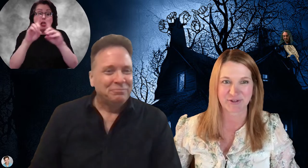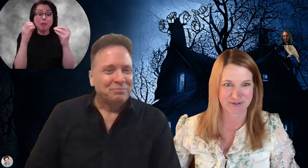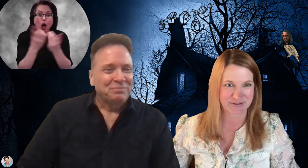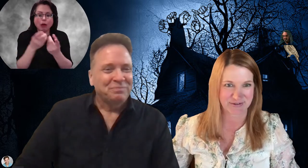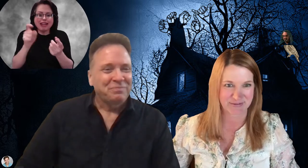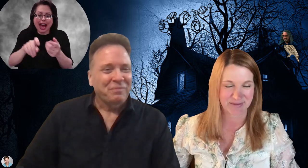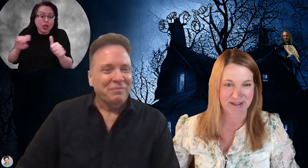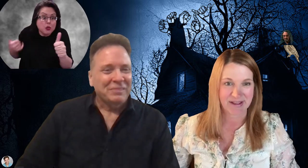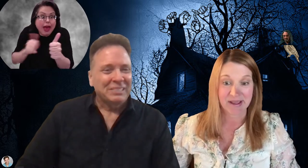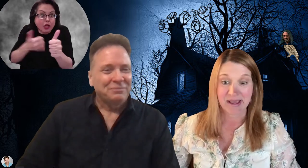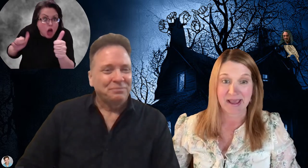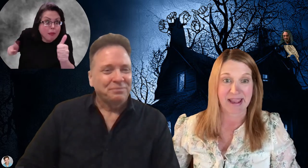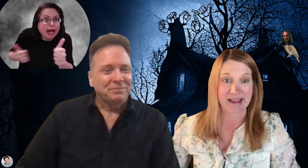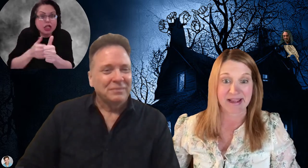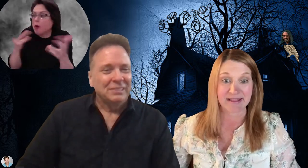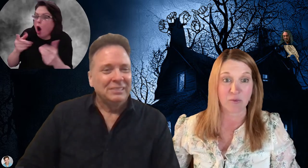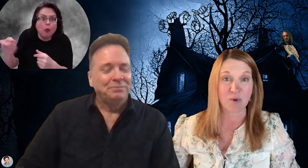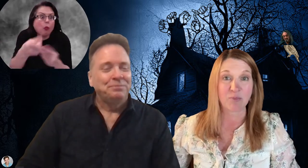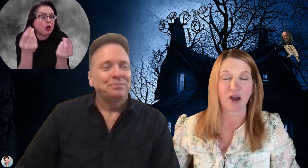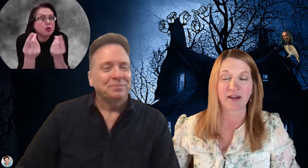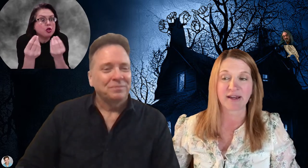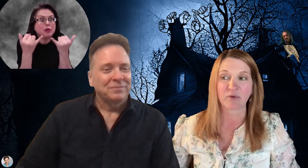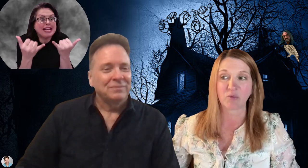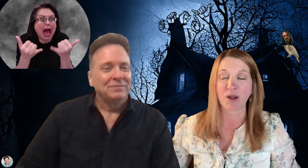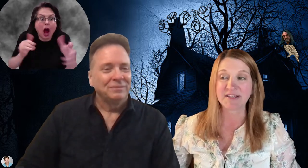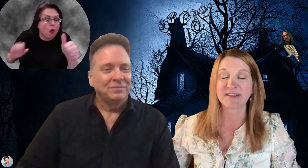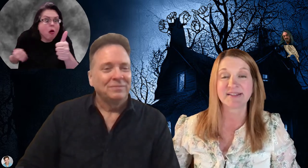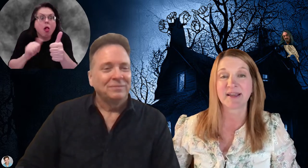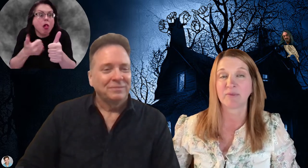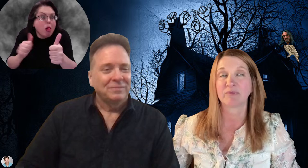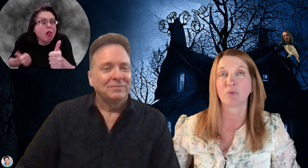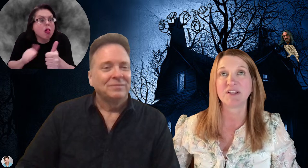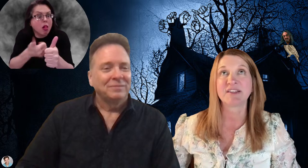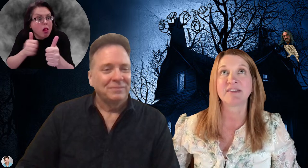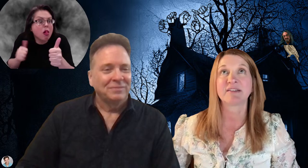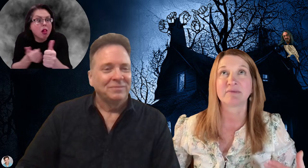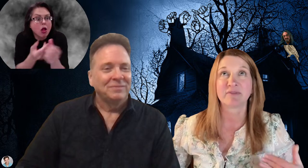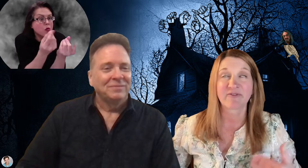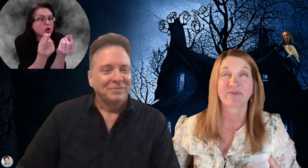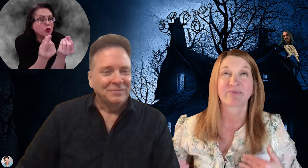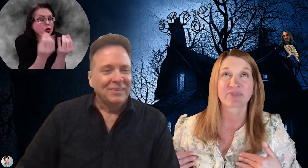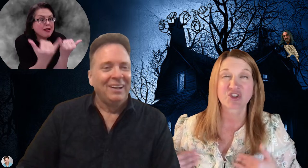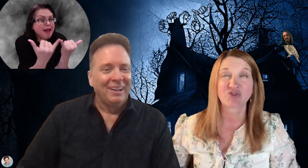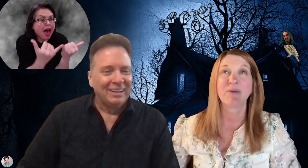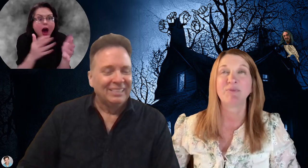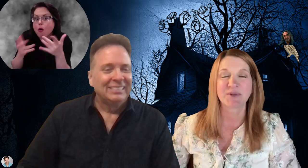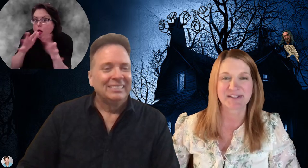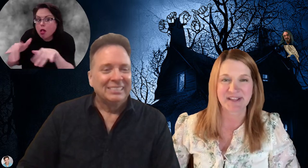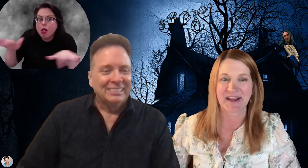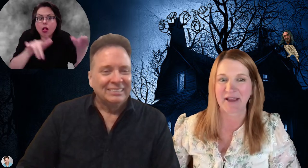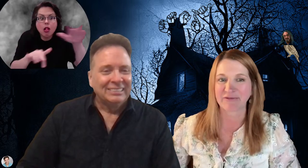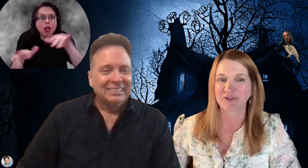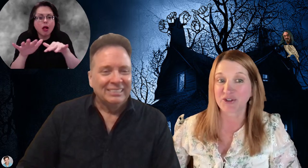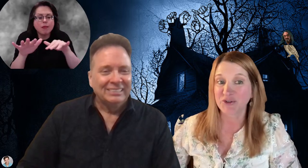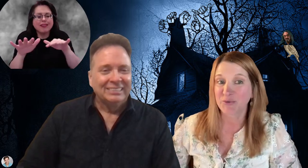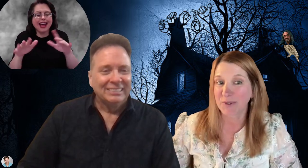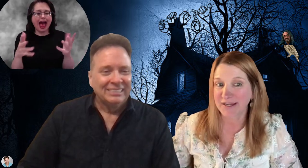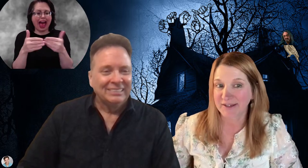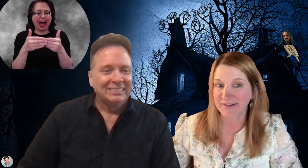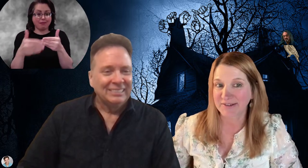rehearsal. And then we brought once the script was set after two weeks,